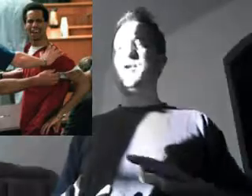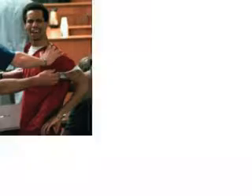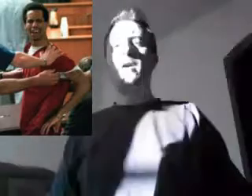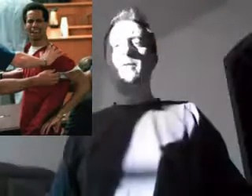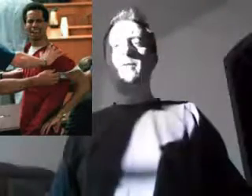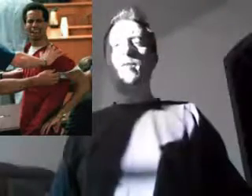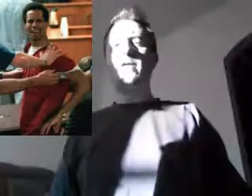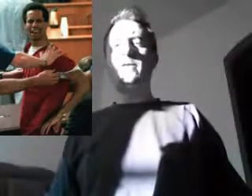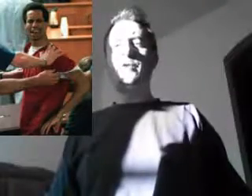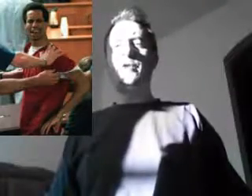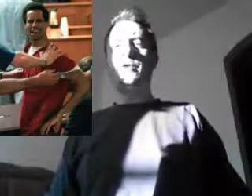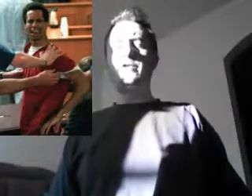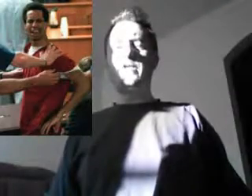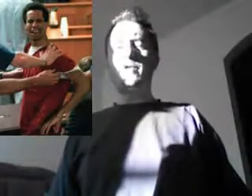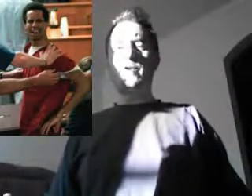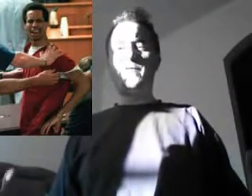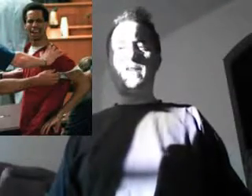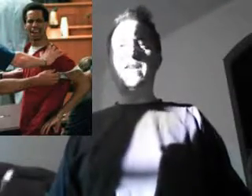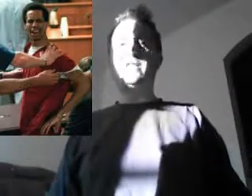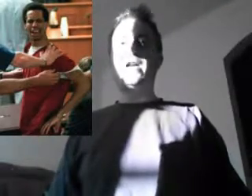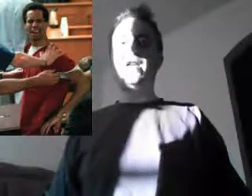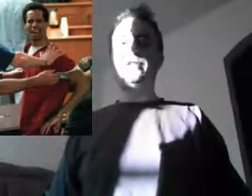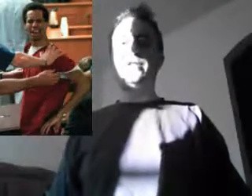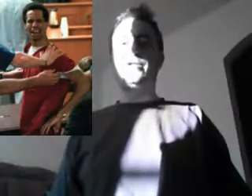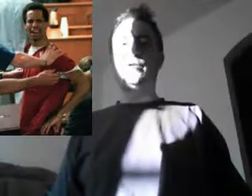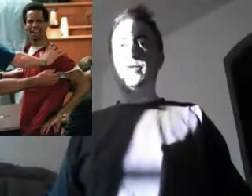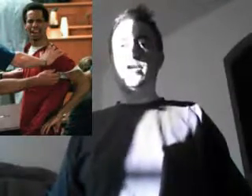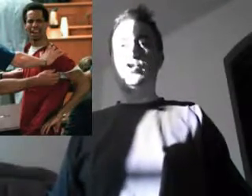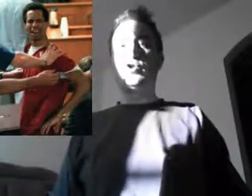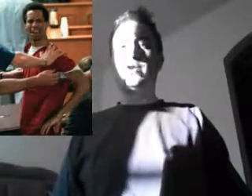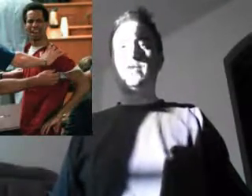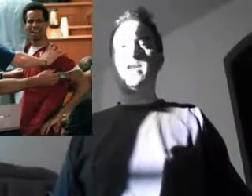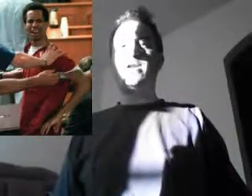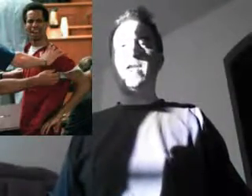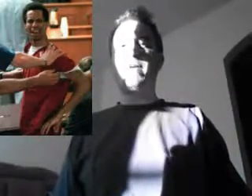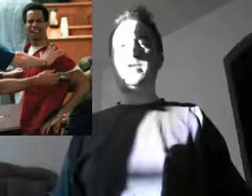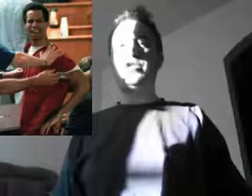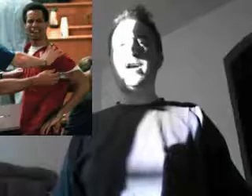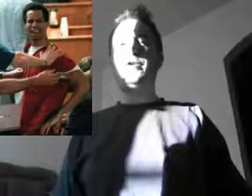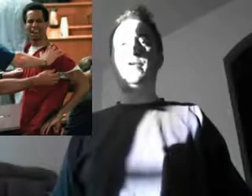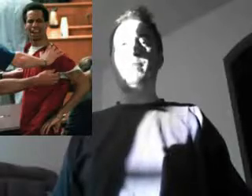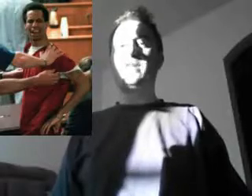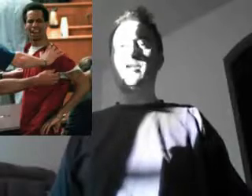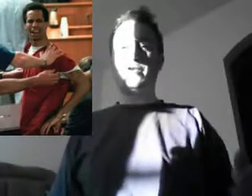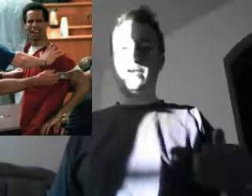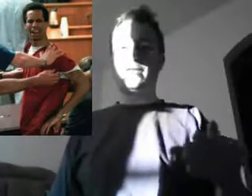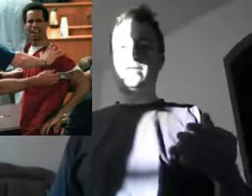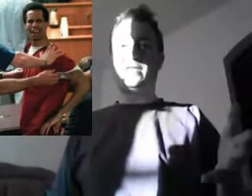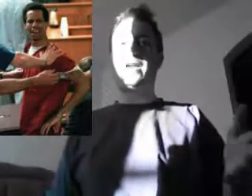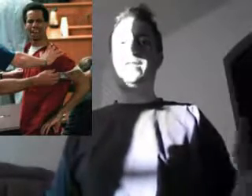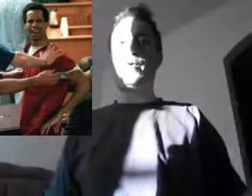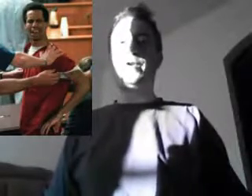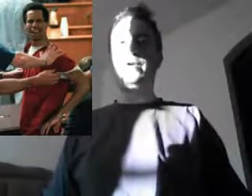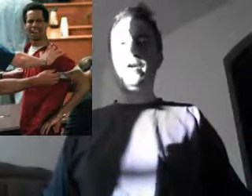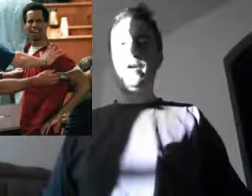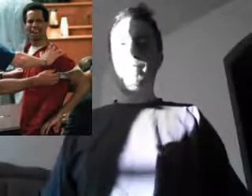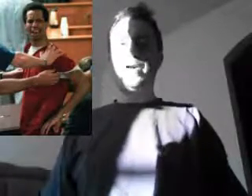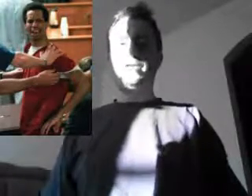know what the way that they're going to use the $750,000 is to reconstruct Dunlap's childhood based on his testimony, based